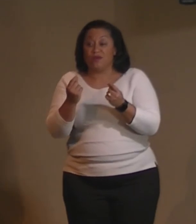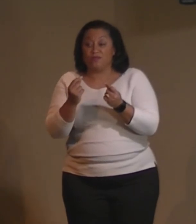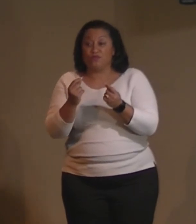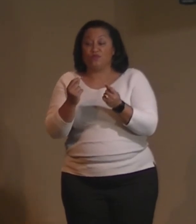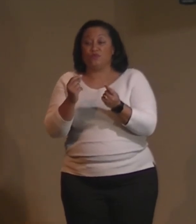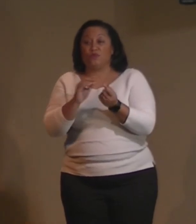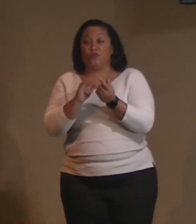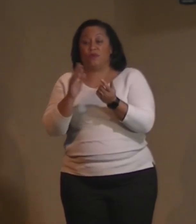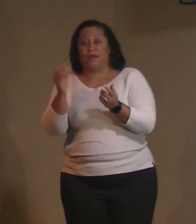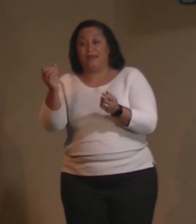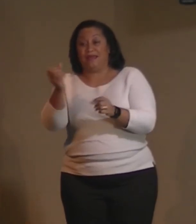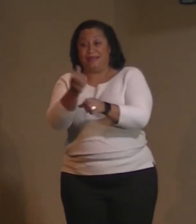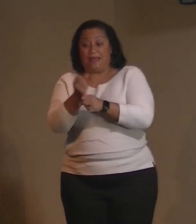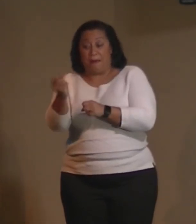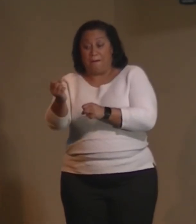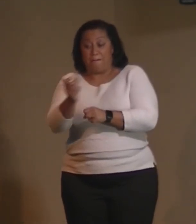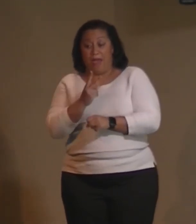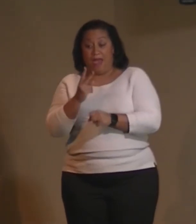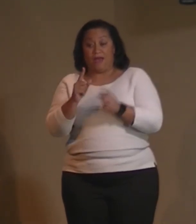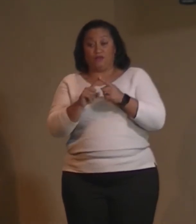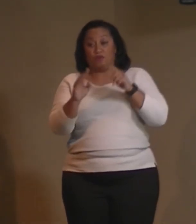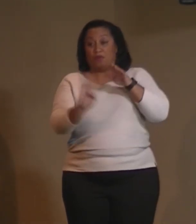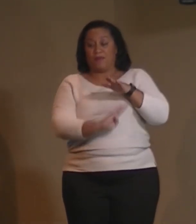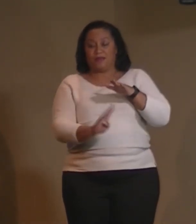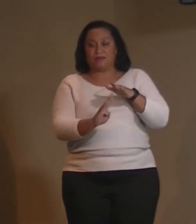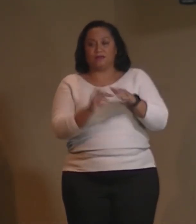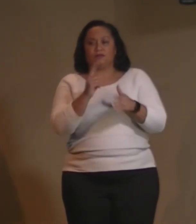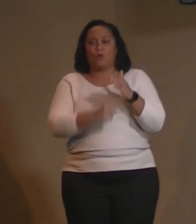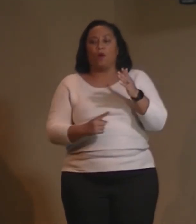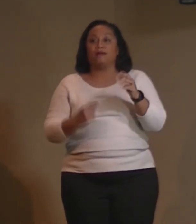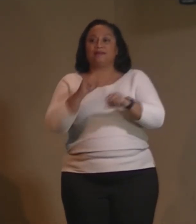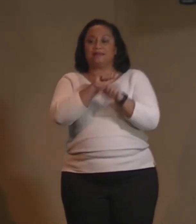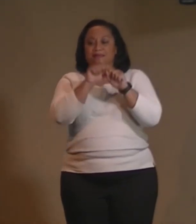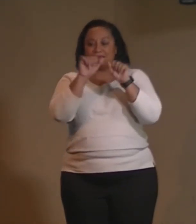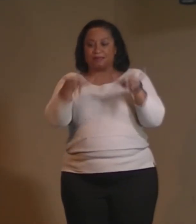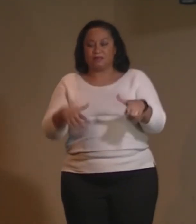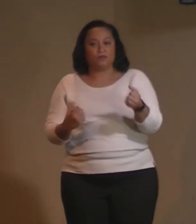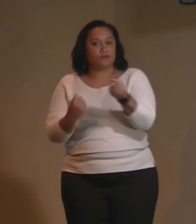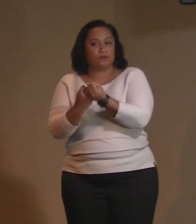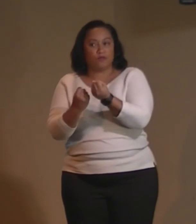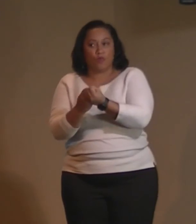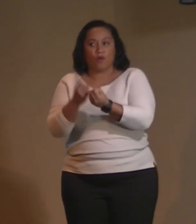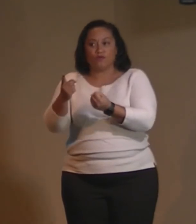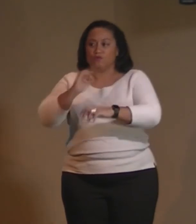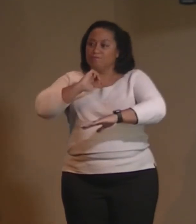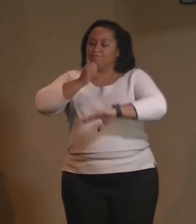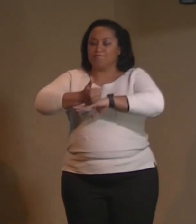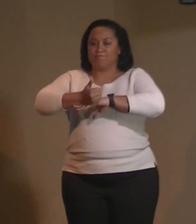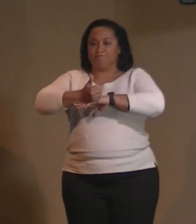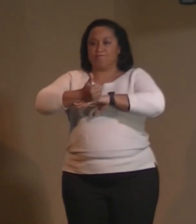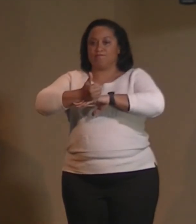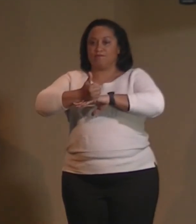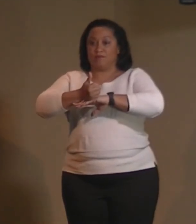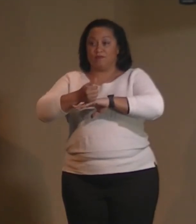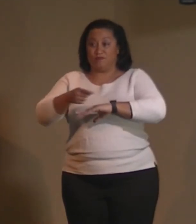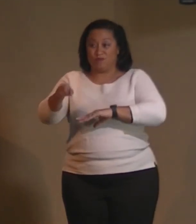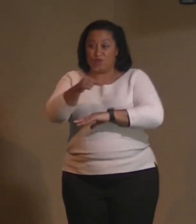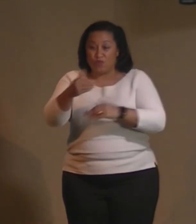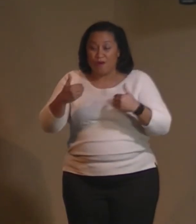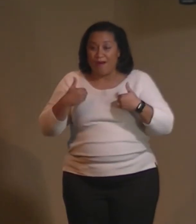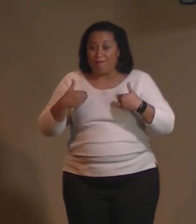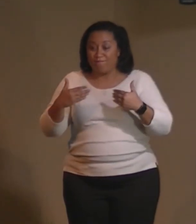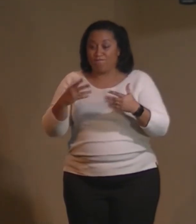of support do you have? What systems of support do you have established in your life? Do you have friends,